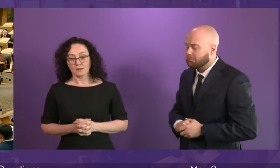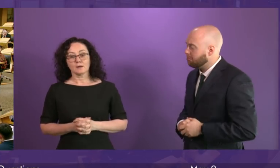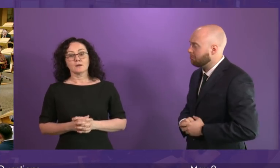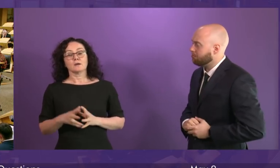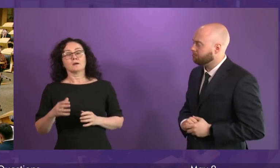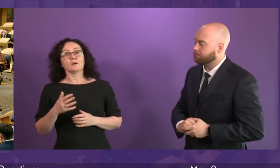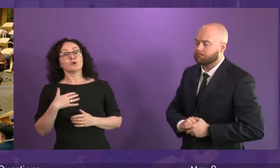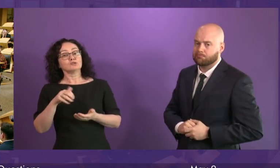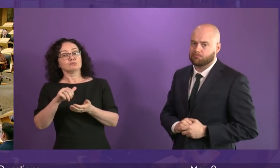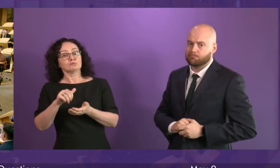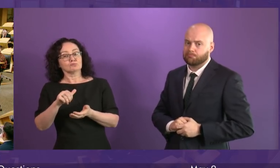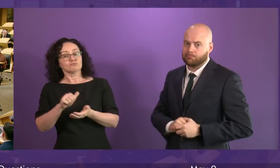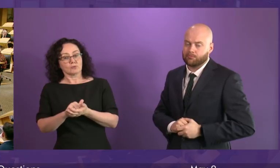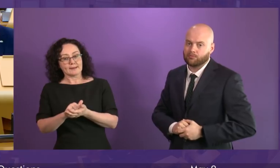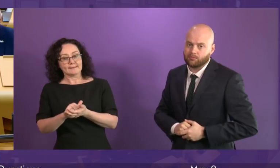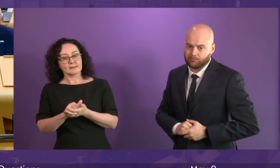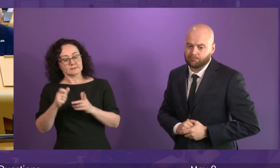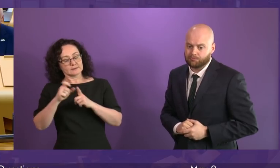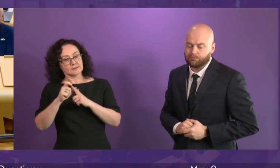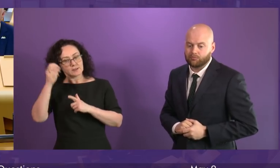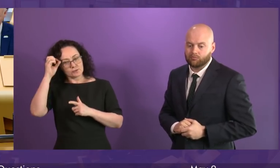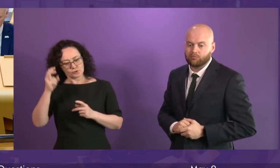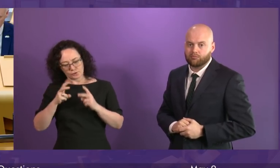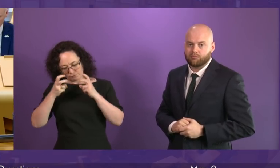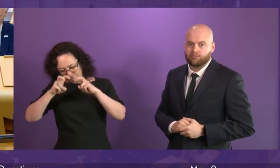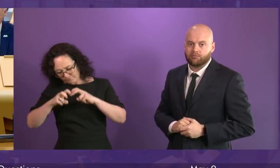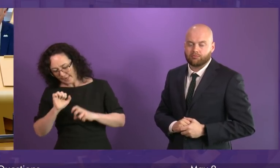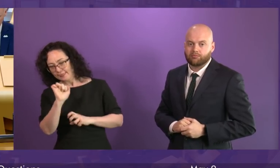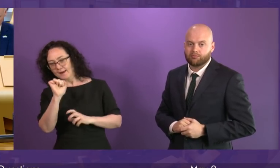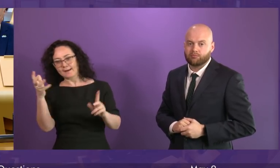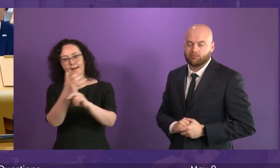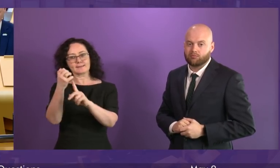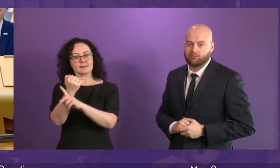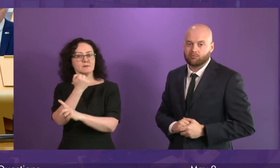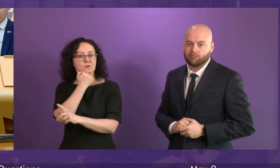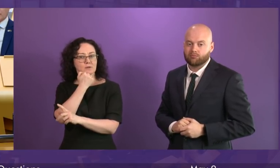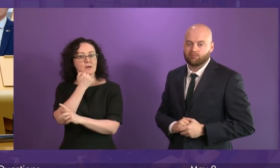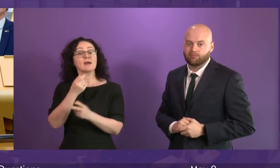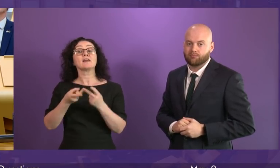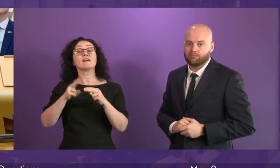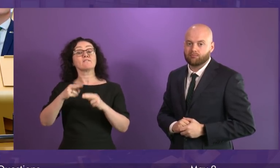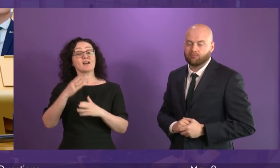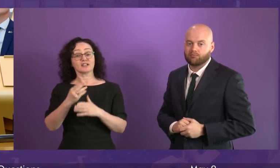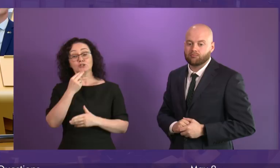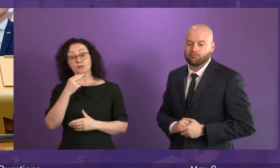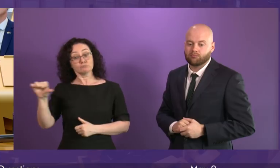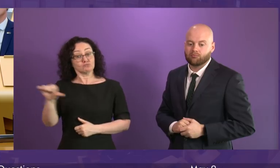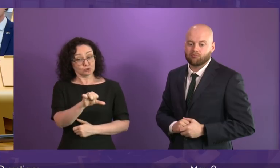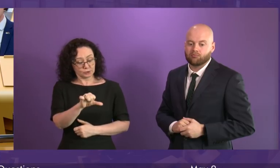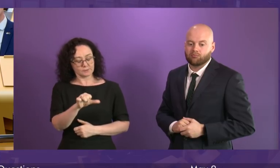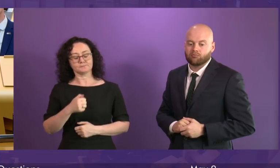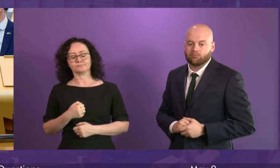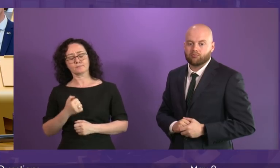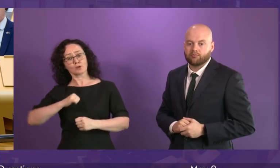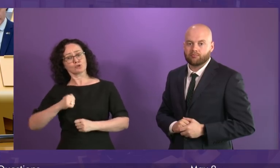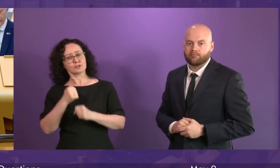right that Dundee City Council looks closely at its attainment figures and if there is action it requires to take that it takes that action. In terms of the Scottish Government we are